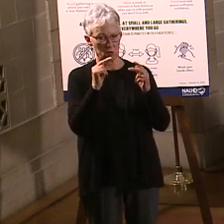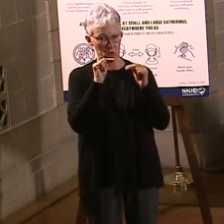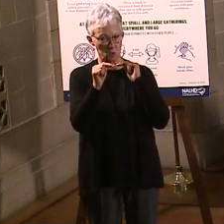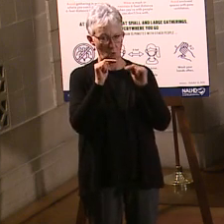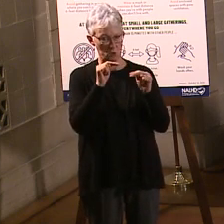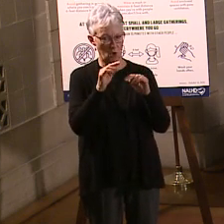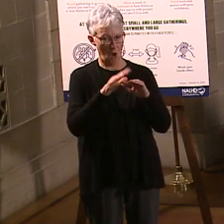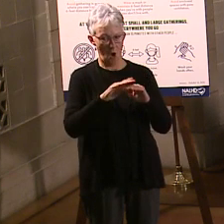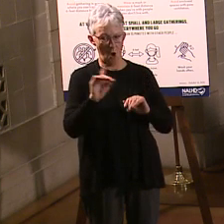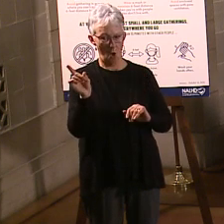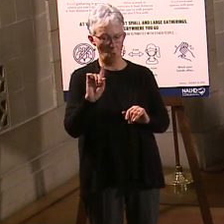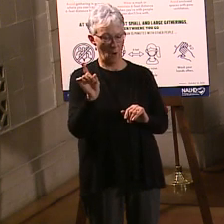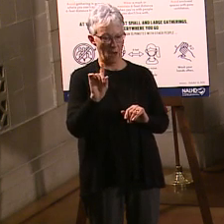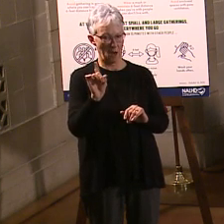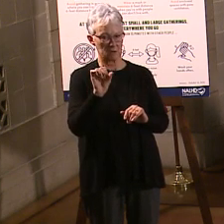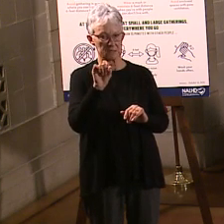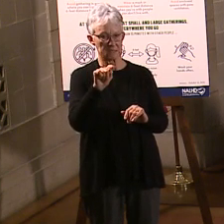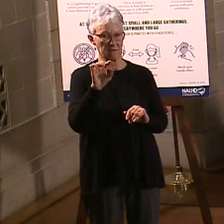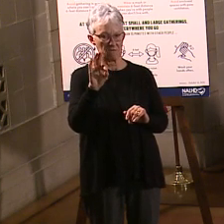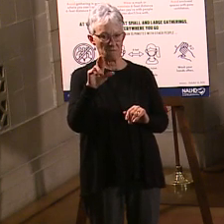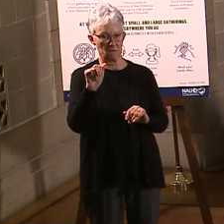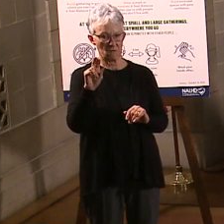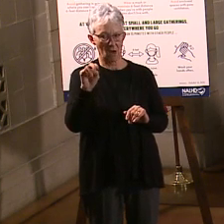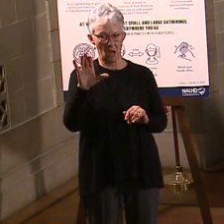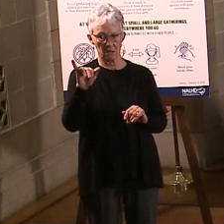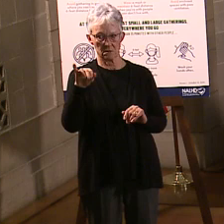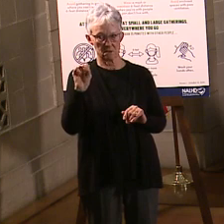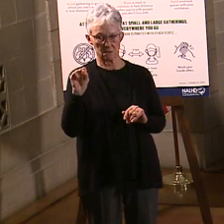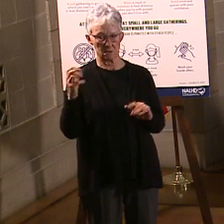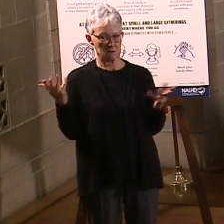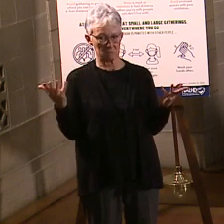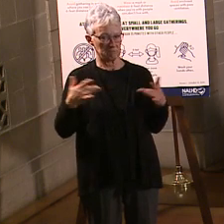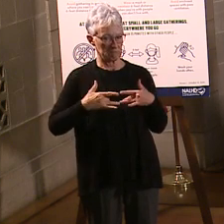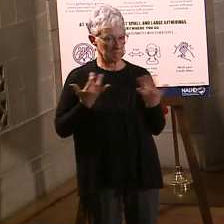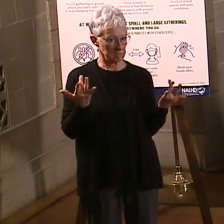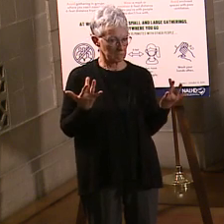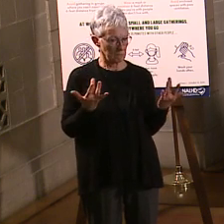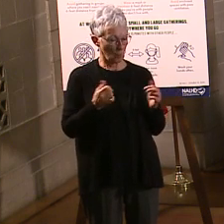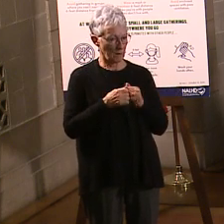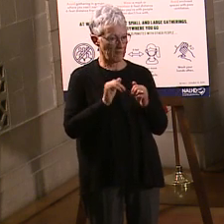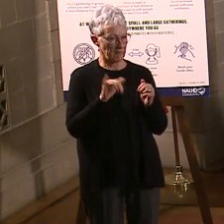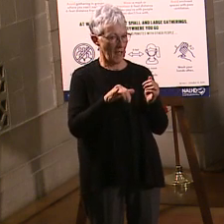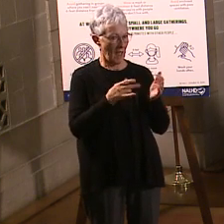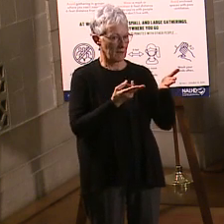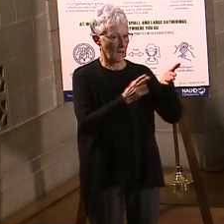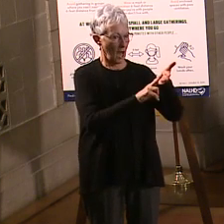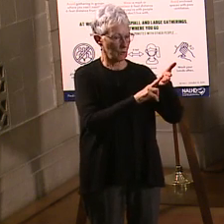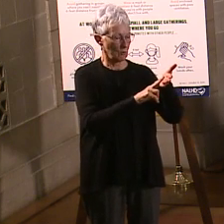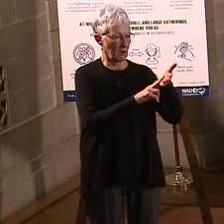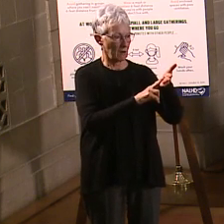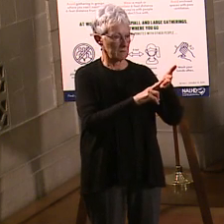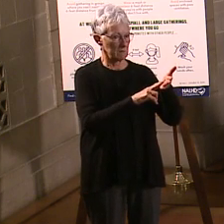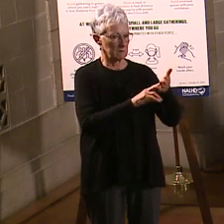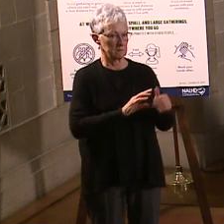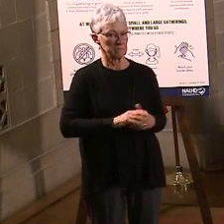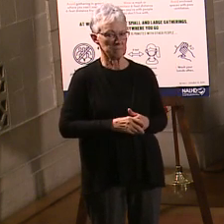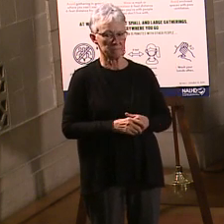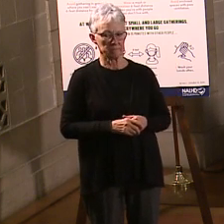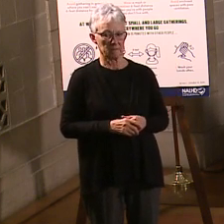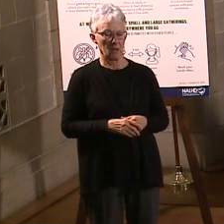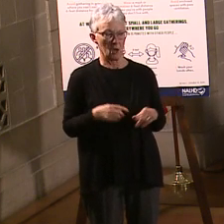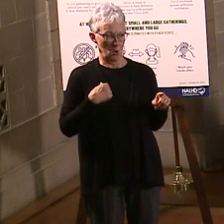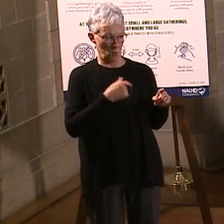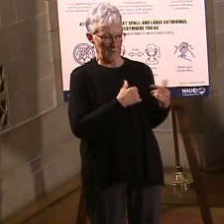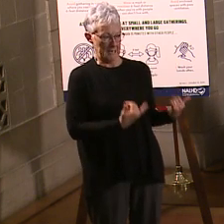find a contract with St. So, Andrew's asking about the St. Francis contract. We're negotiating a revised